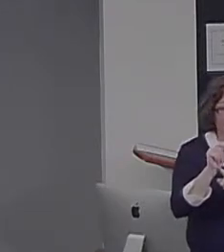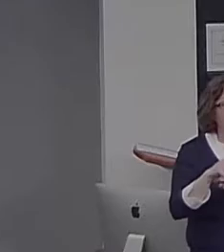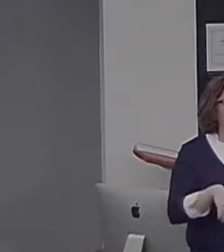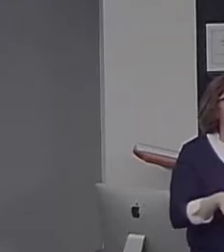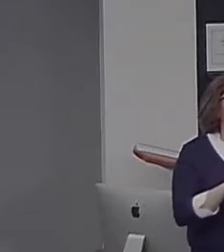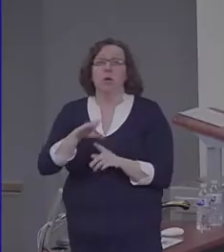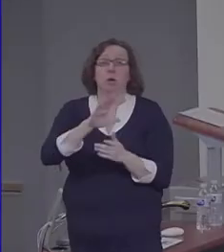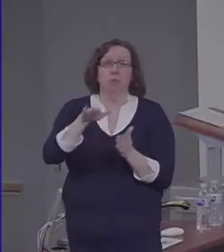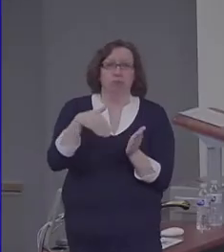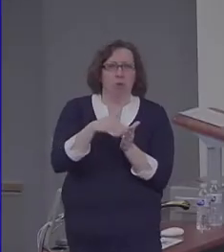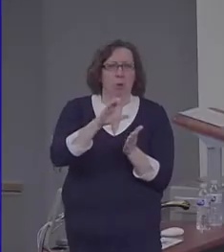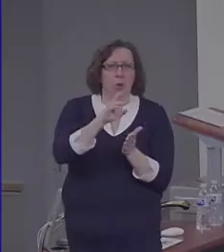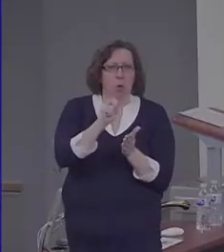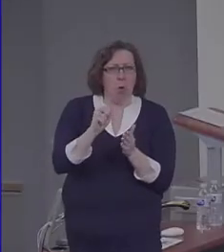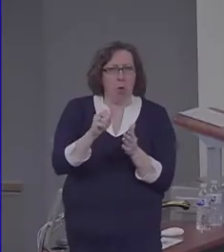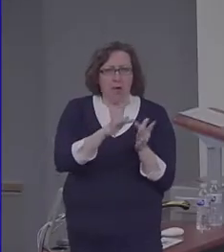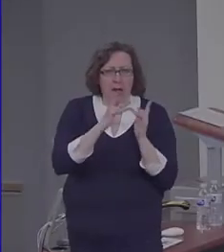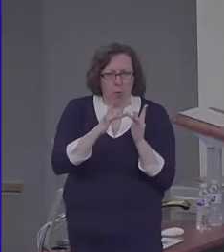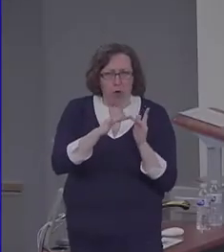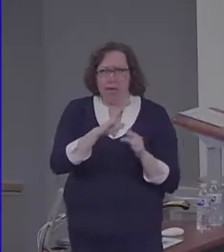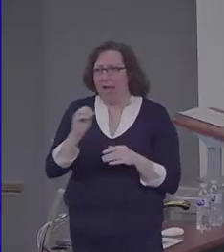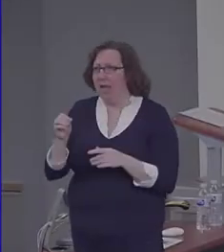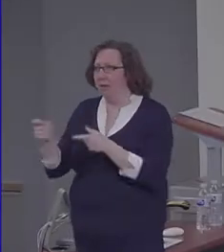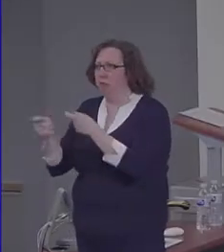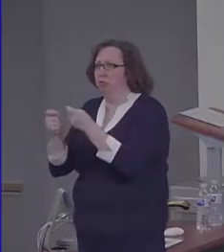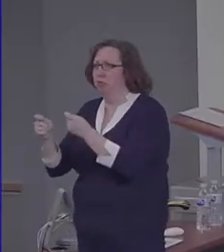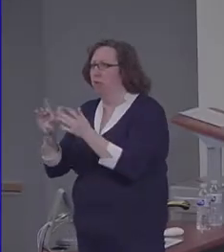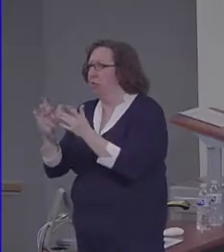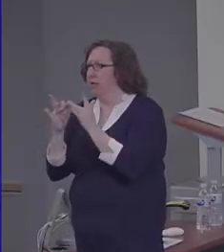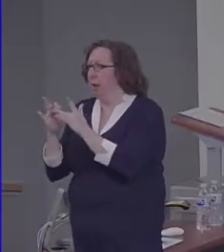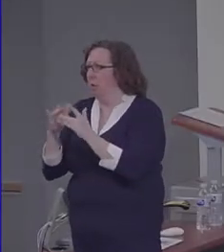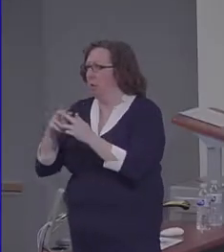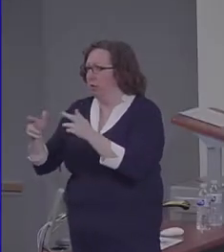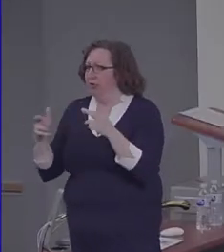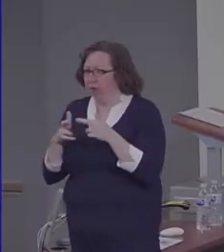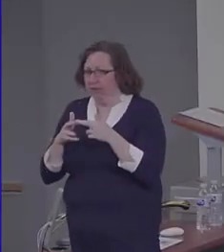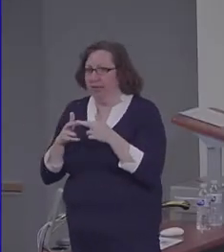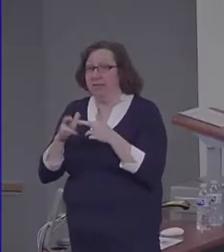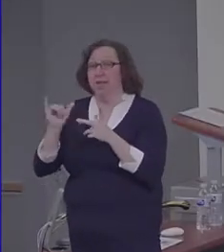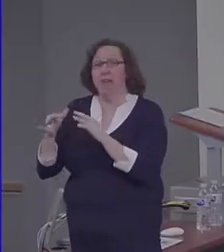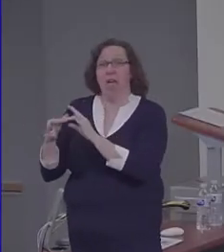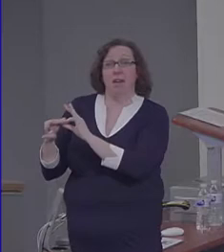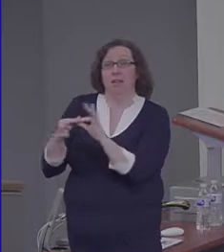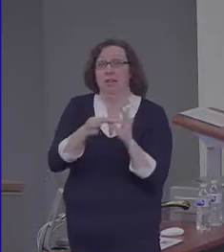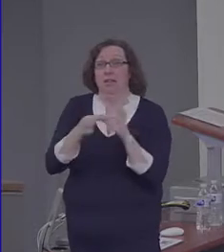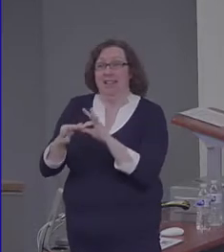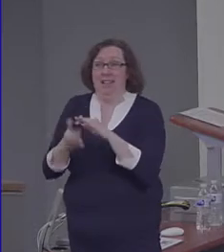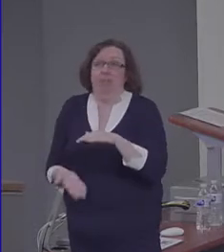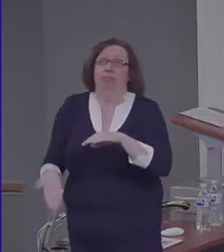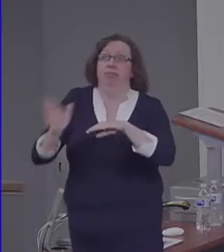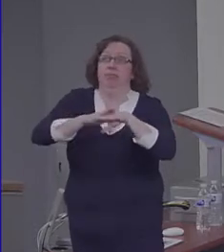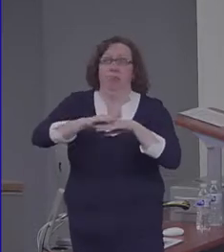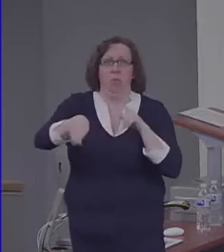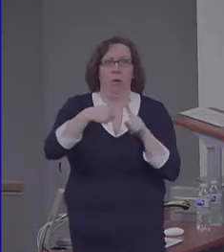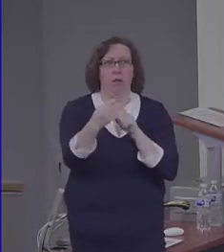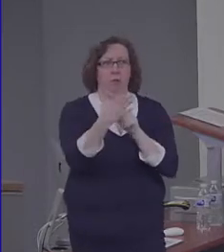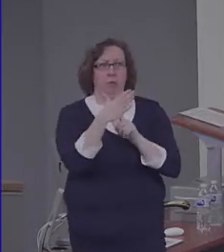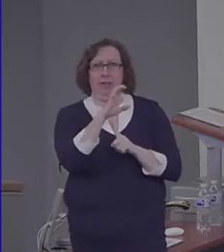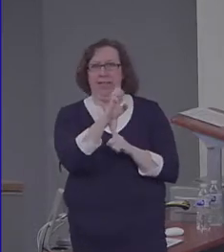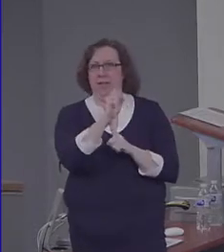regions. That connectivity is enhanced if you just had the specificity induction. Now, that was of particular interest